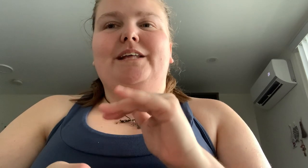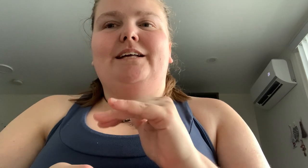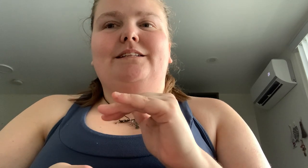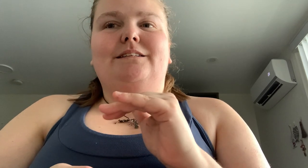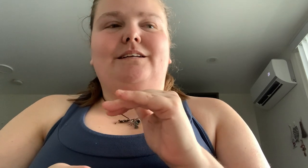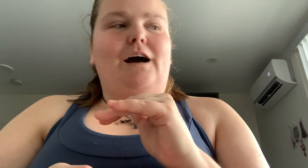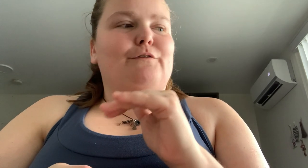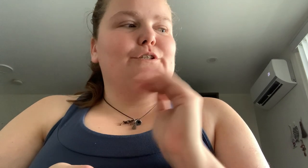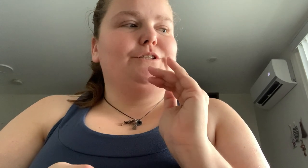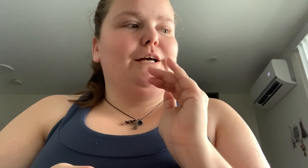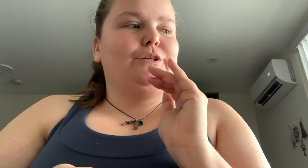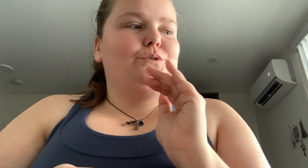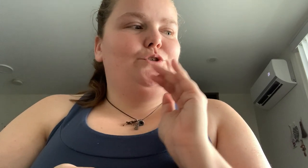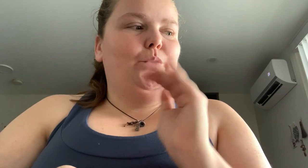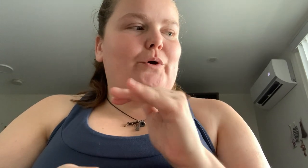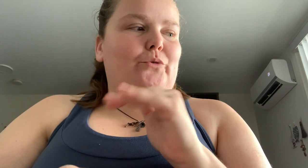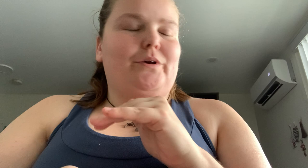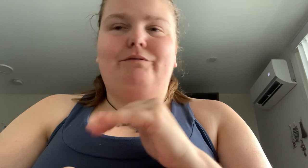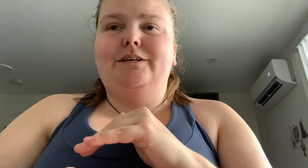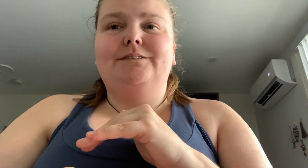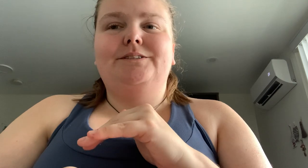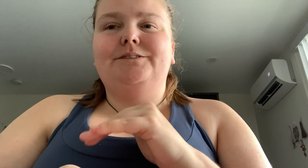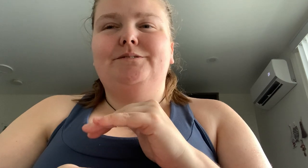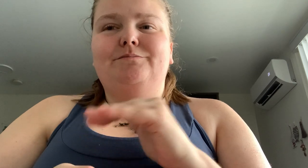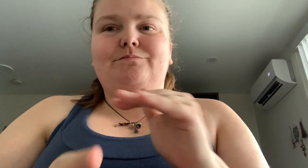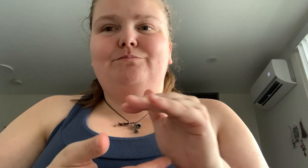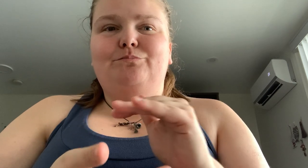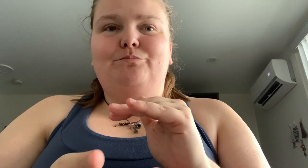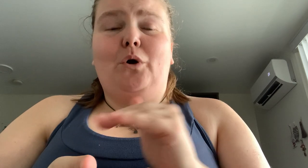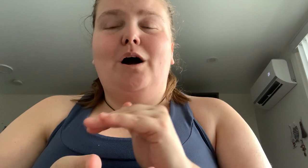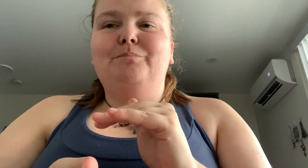that covers like two or three of these prompts,